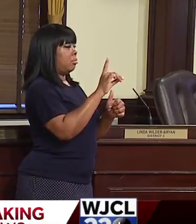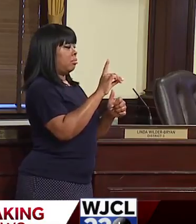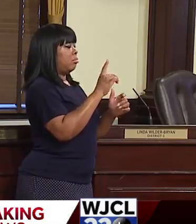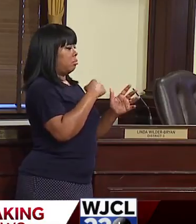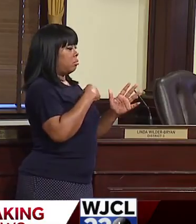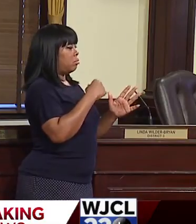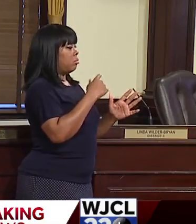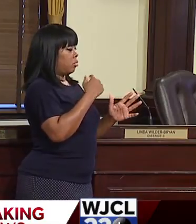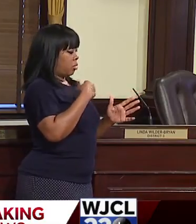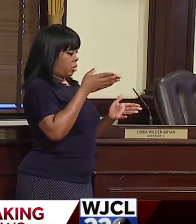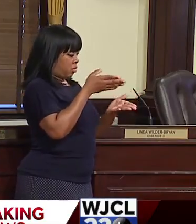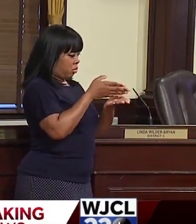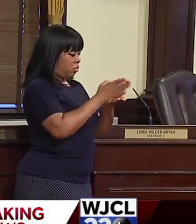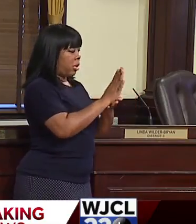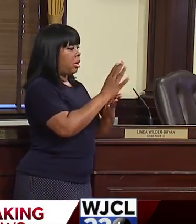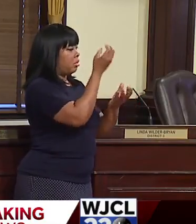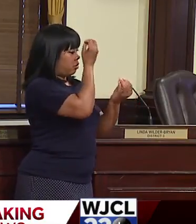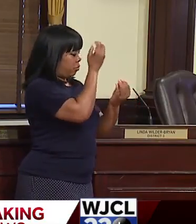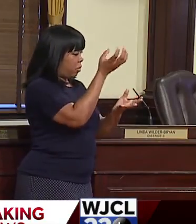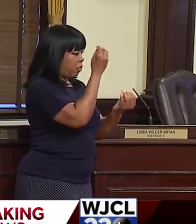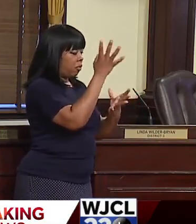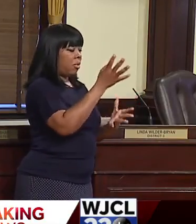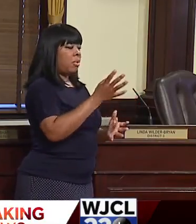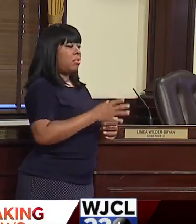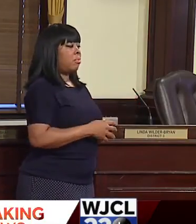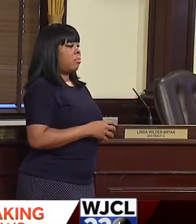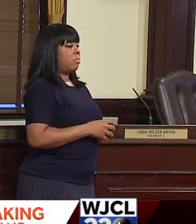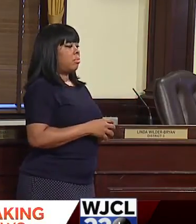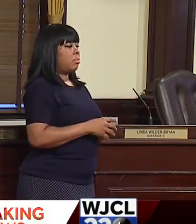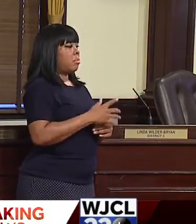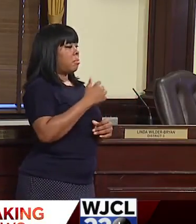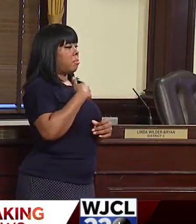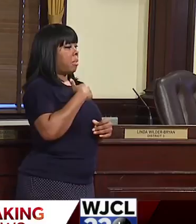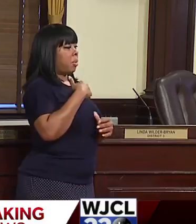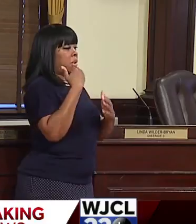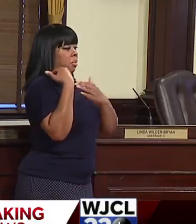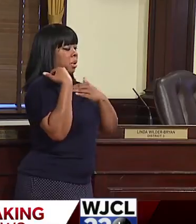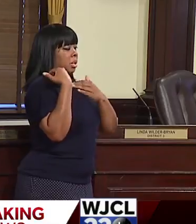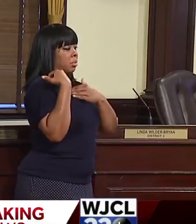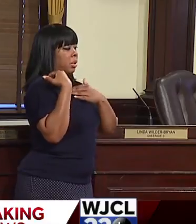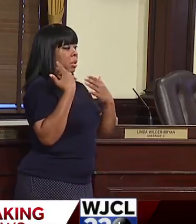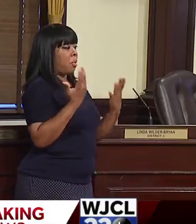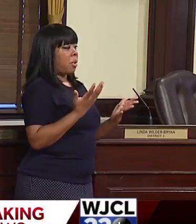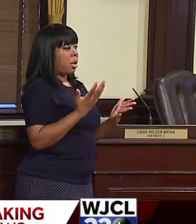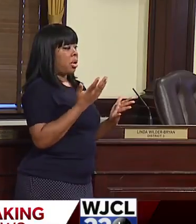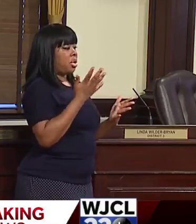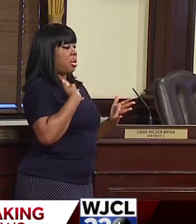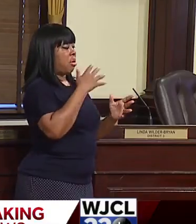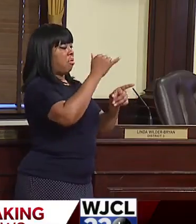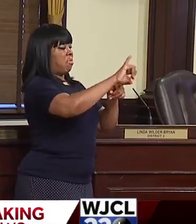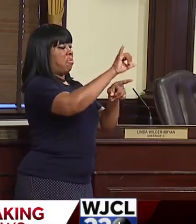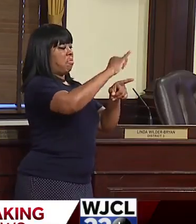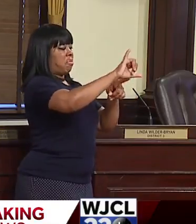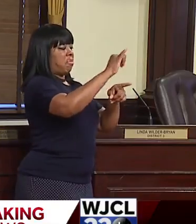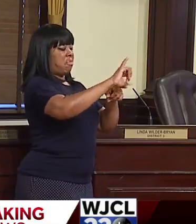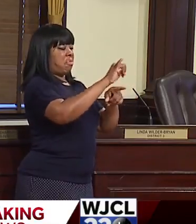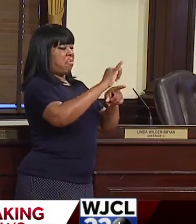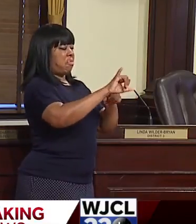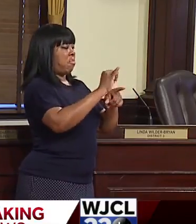to to speak. I don't have the responsibility to hear your profane, um,